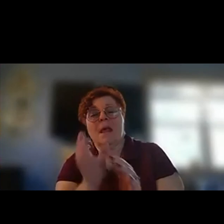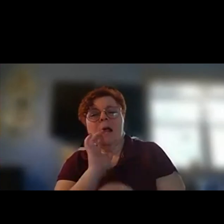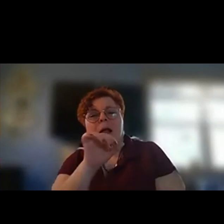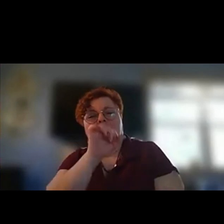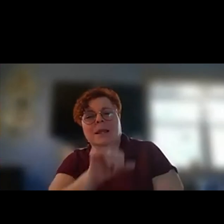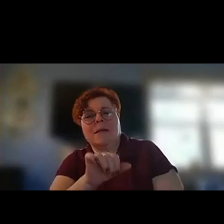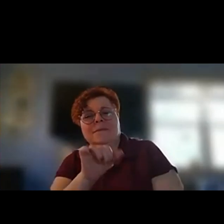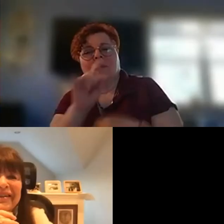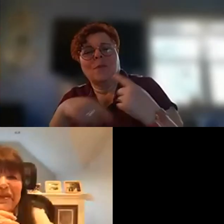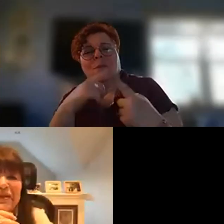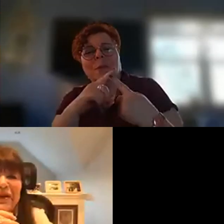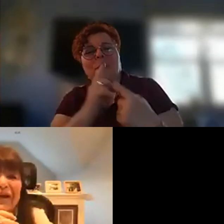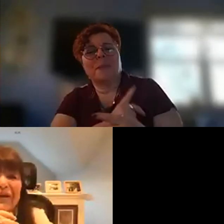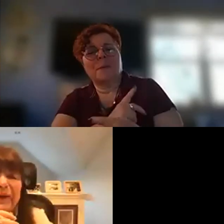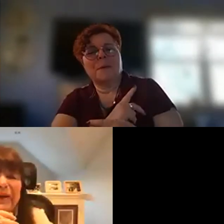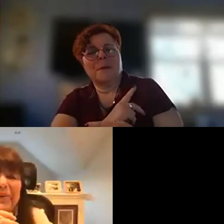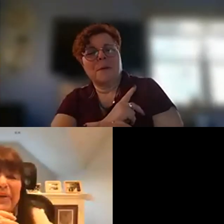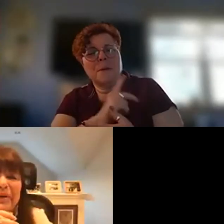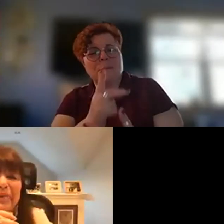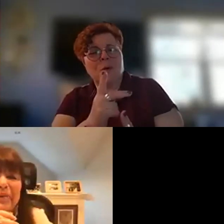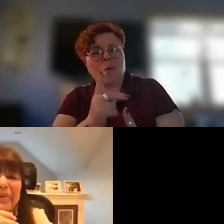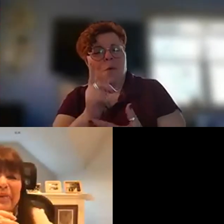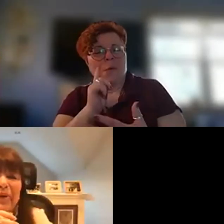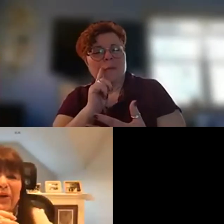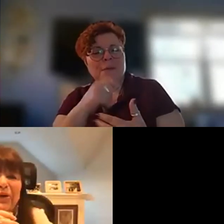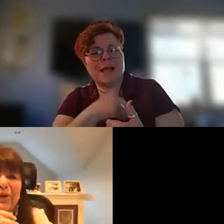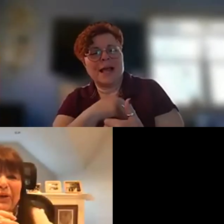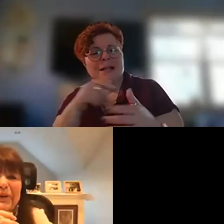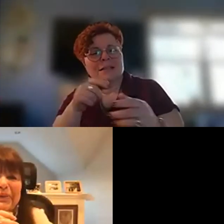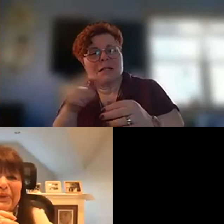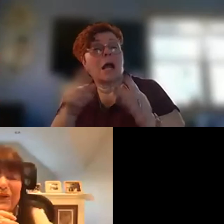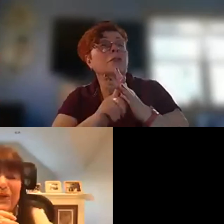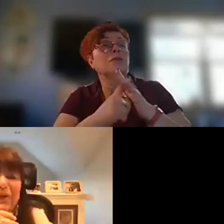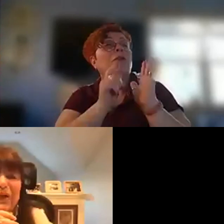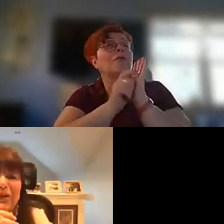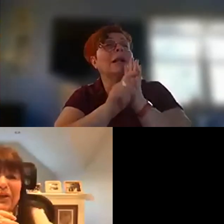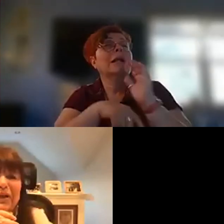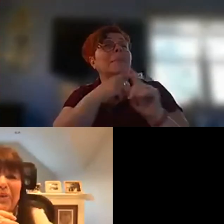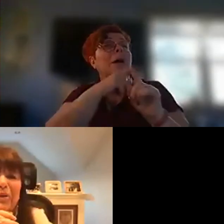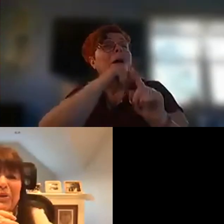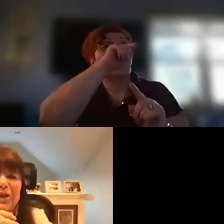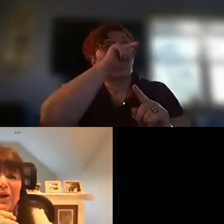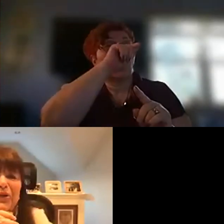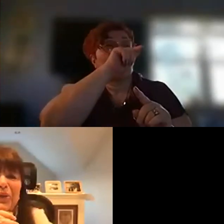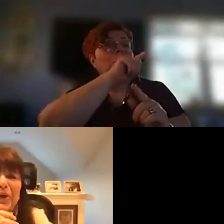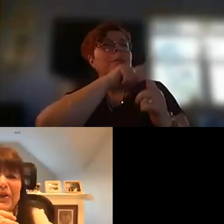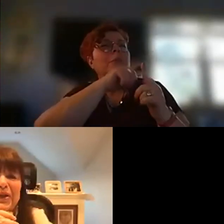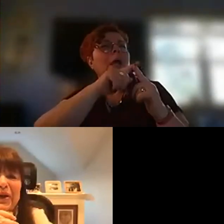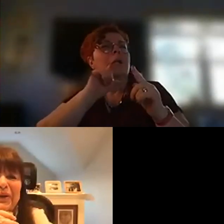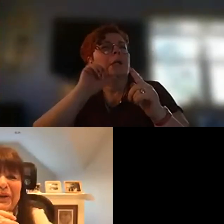yeah sorry i'm writing about a bird or the lone ranger and the poem just goes where it wants to go